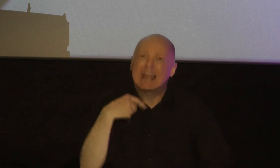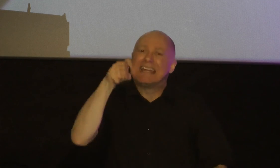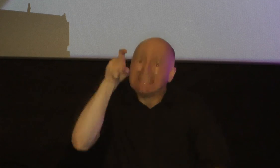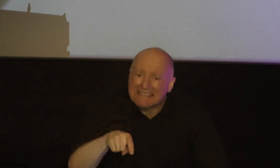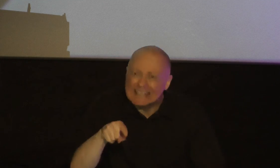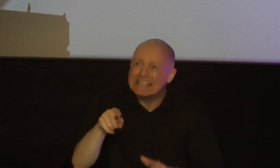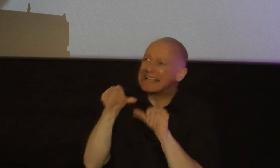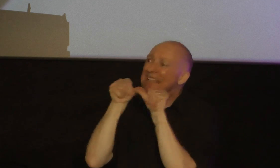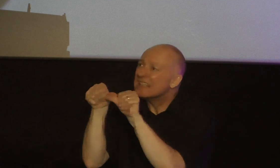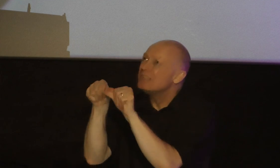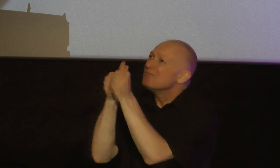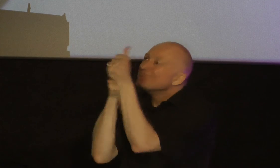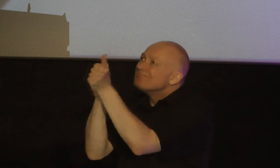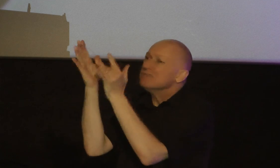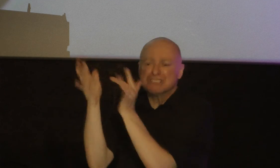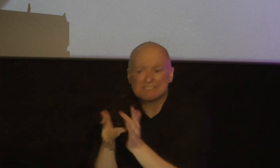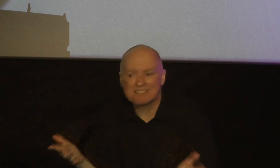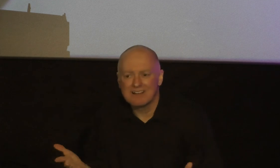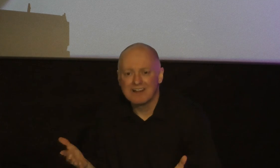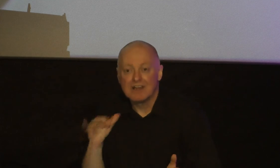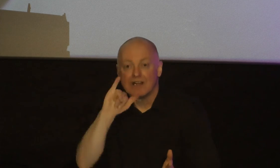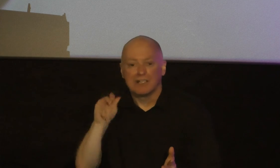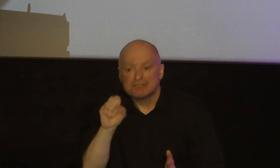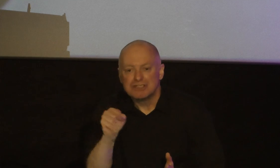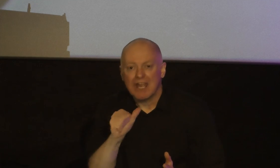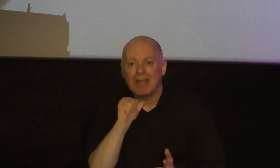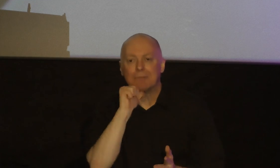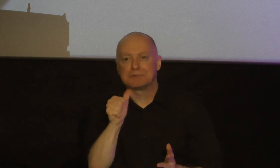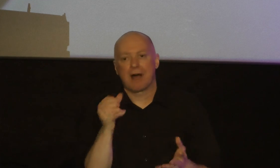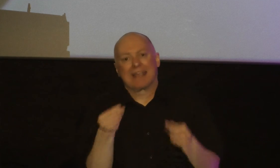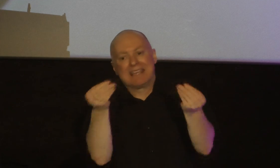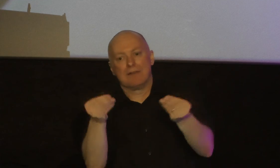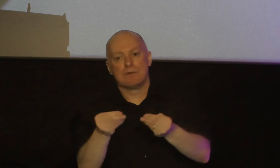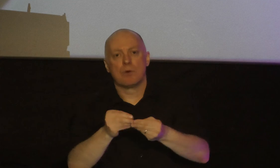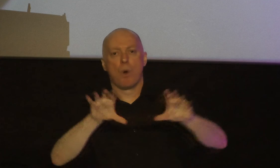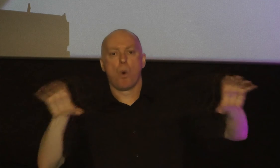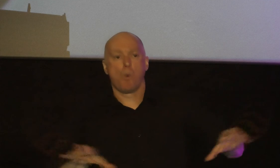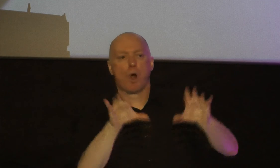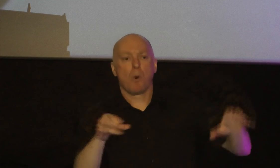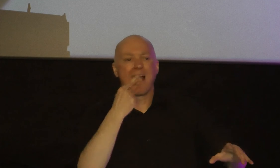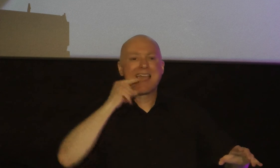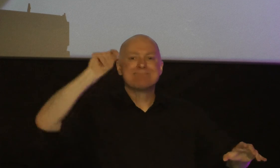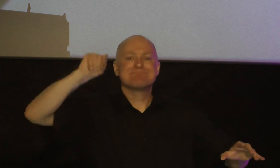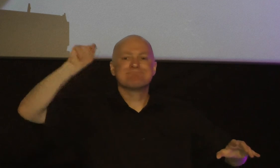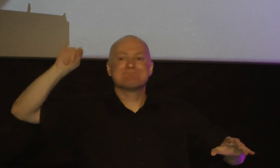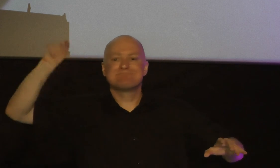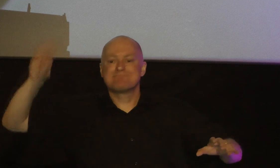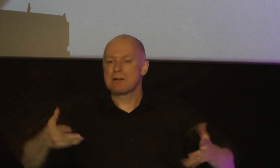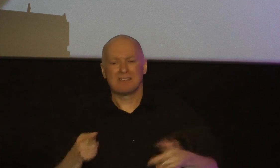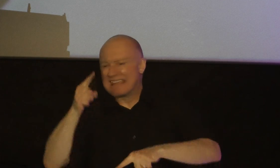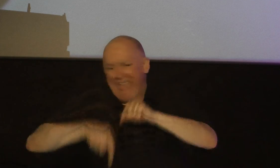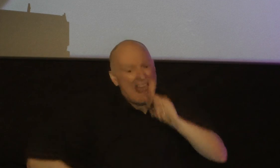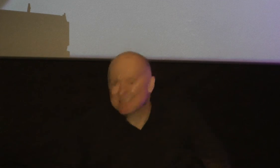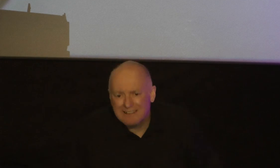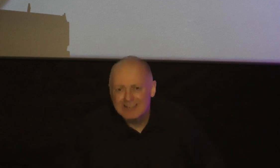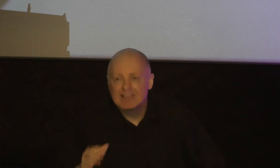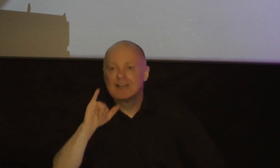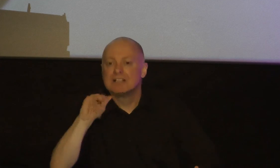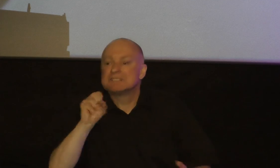in Jesus Christ James James is not putting forward some works righteousness here like you got to do this on your own strength James is showing us that